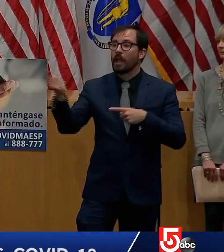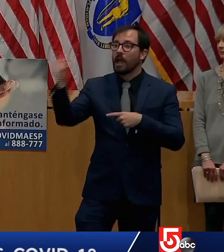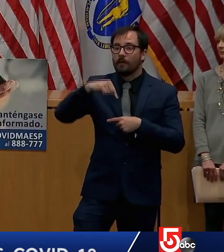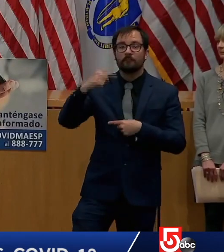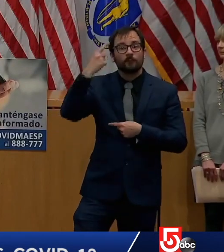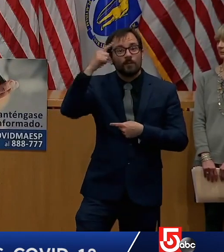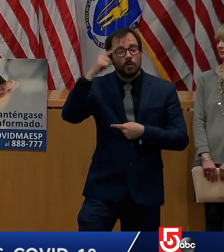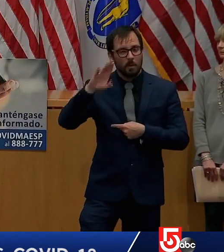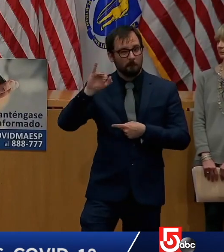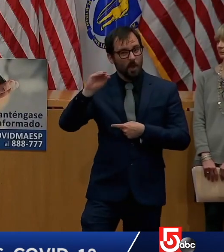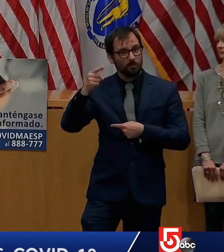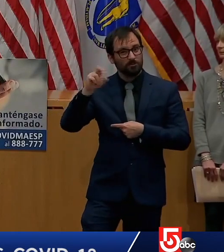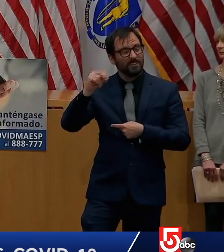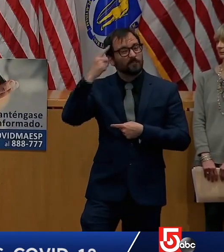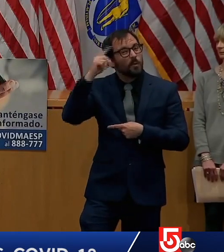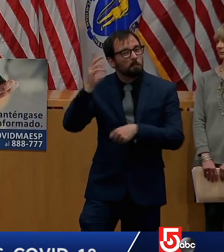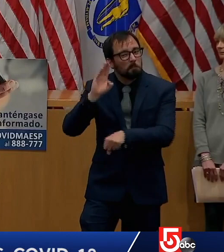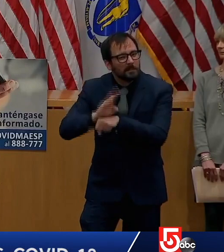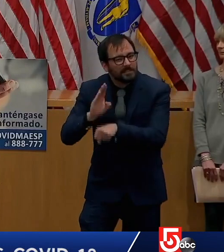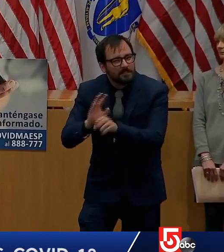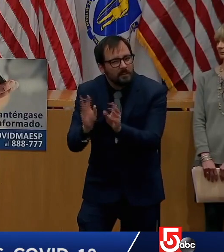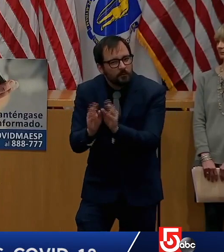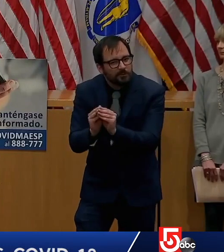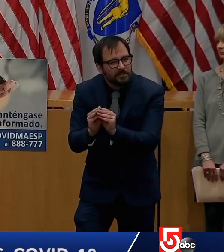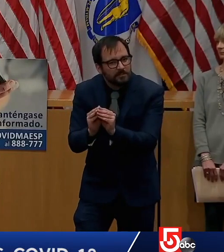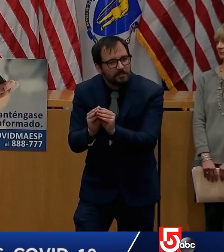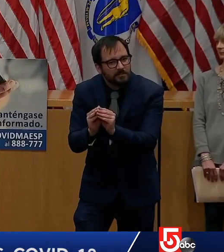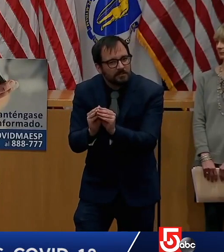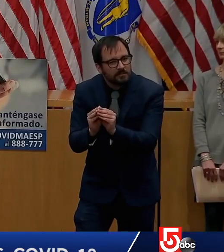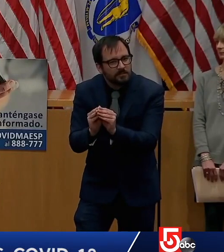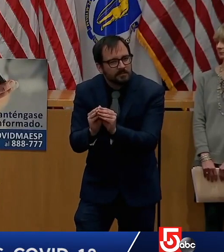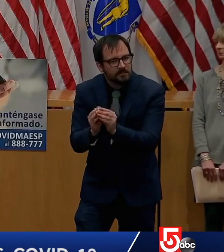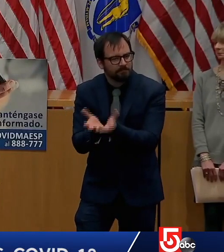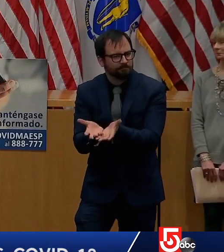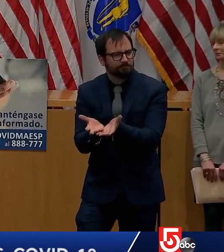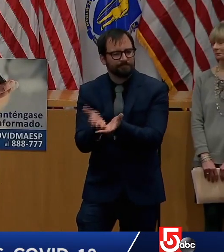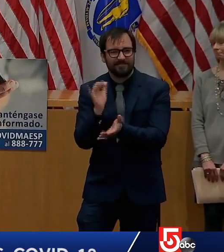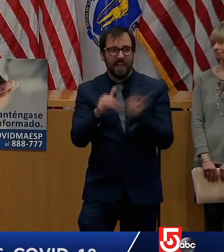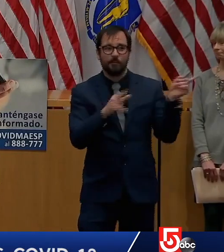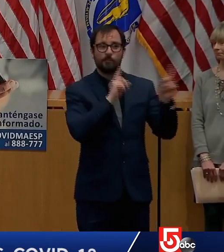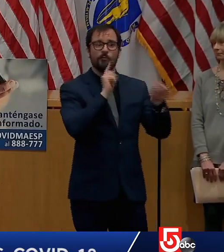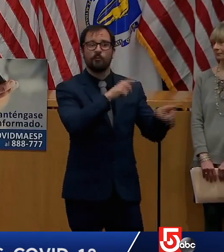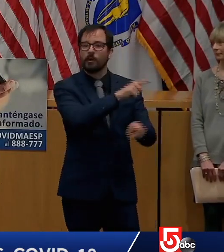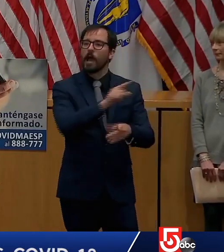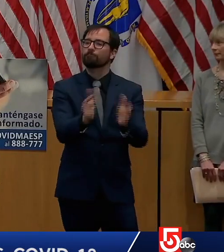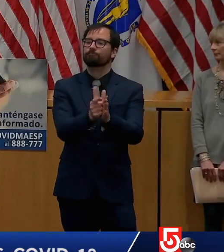So I don't support it. It doesn't make us any safer. Thank you.